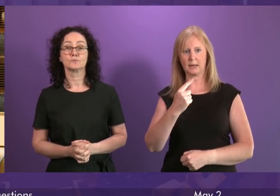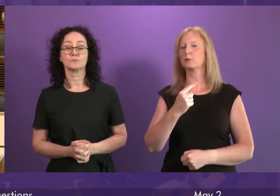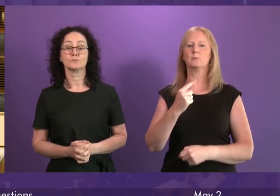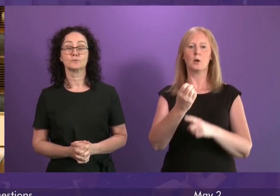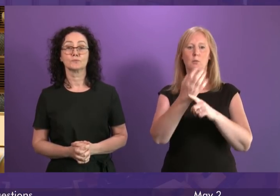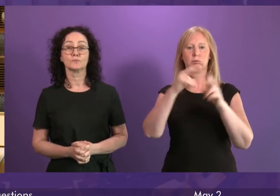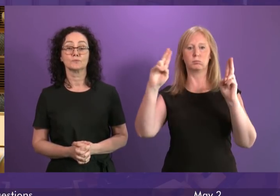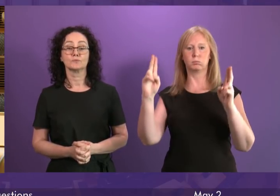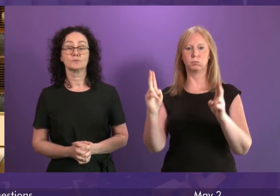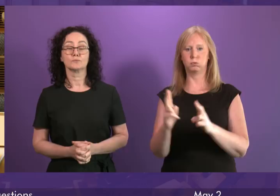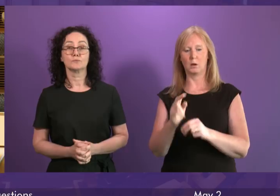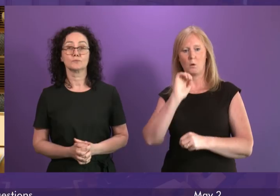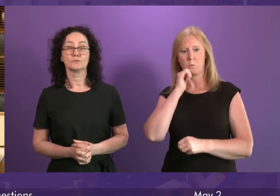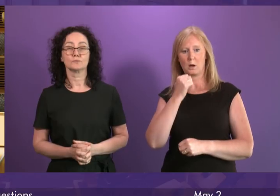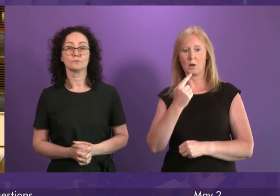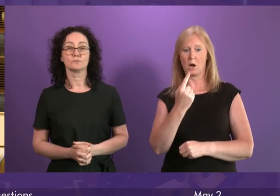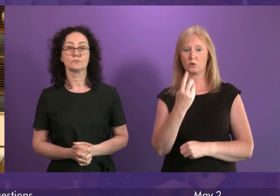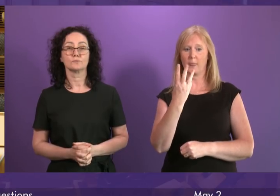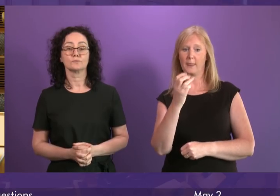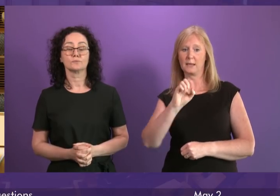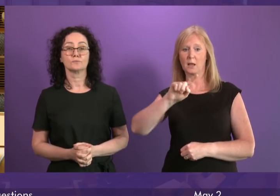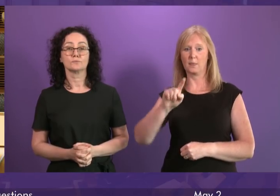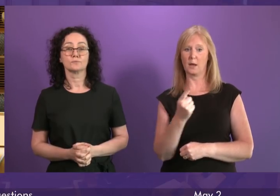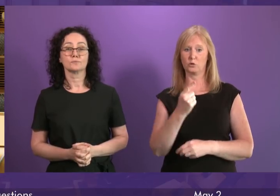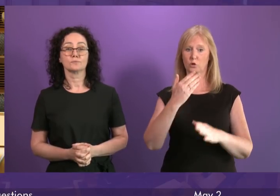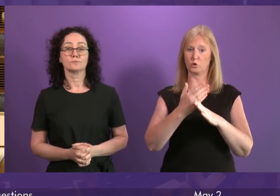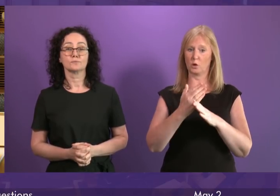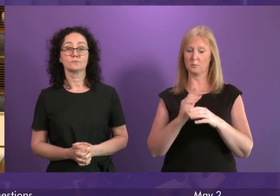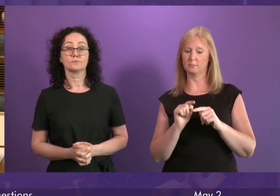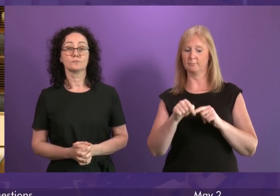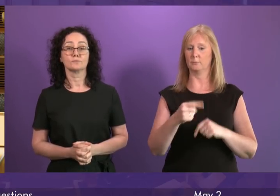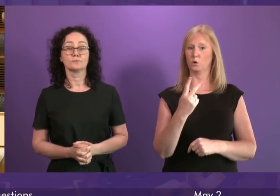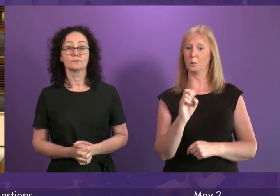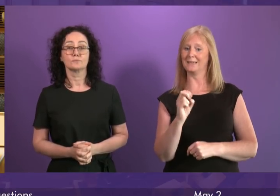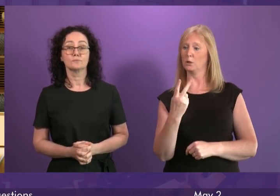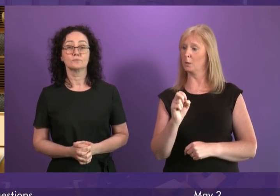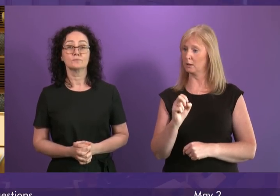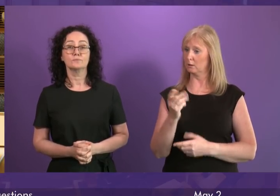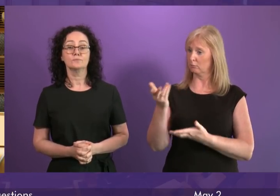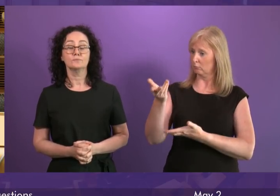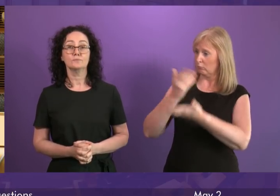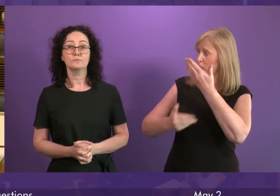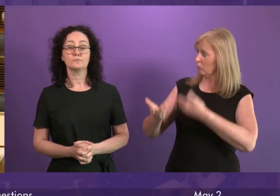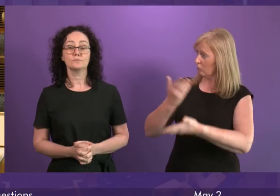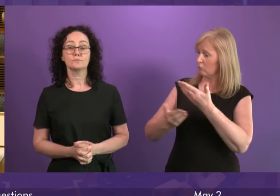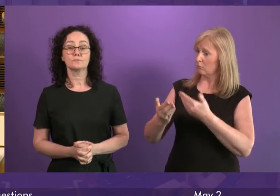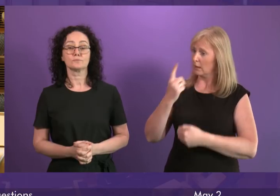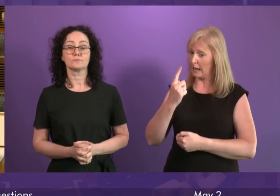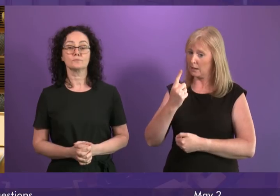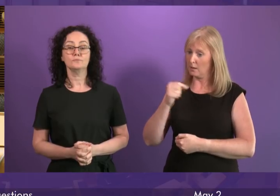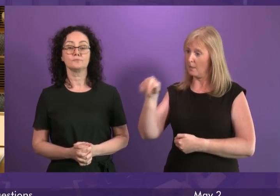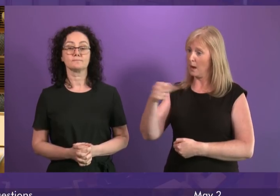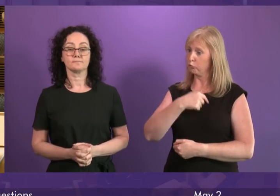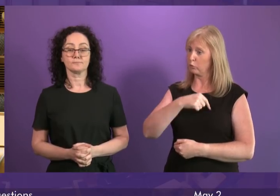130,000 jobs for Scotland by 2020. Can the First Minister tell us will this promise